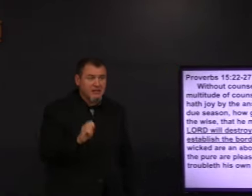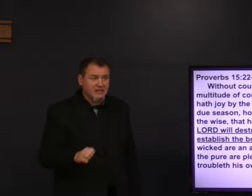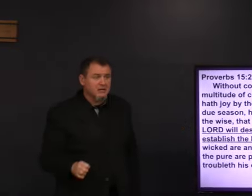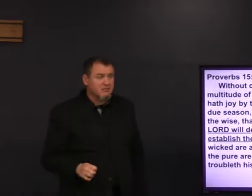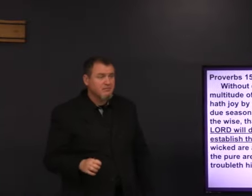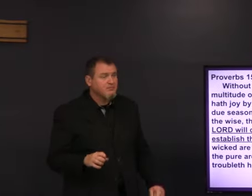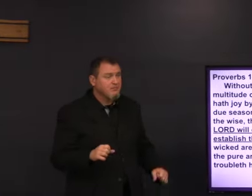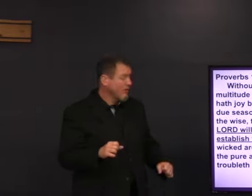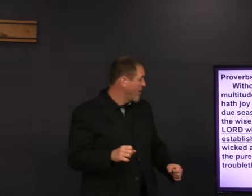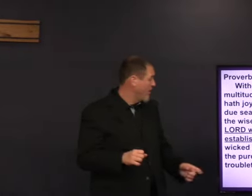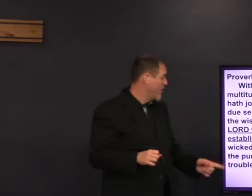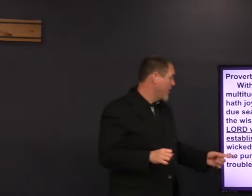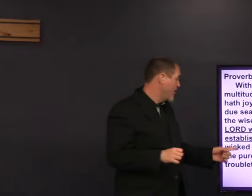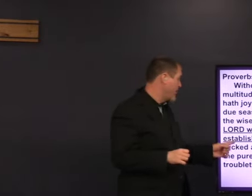Well, it could be.